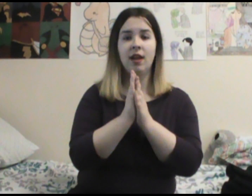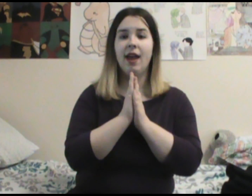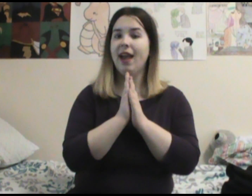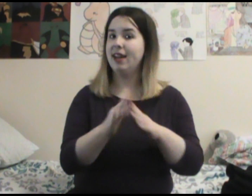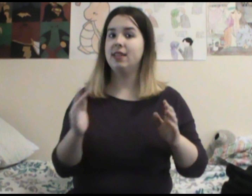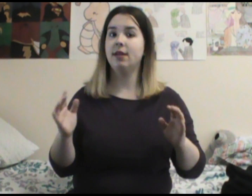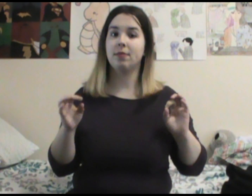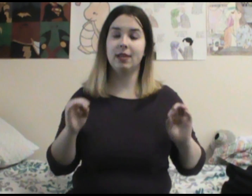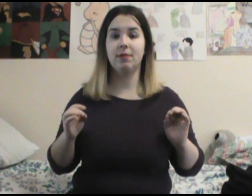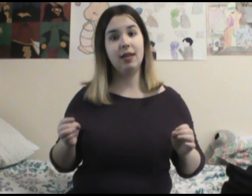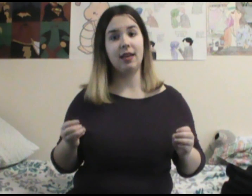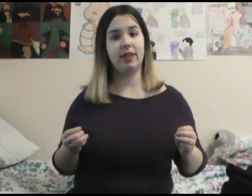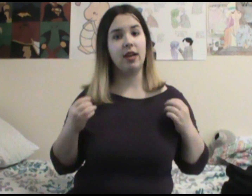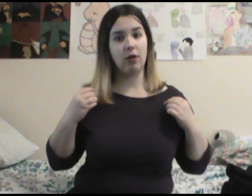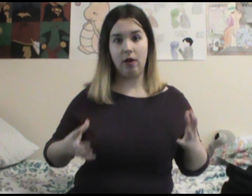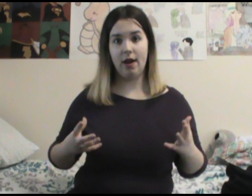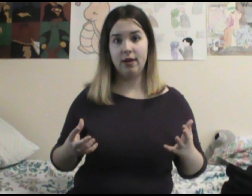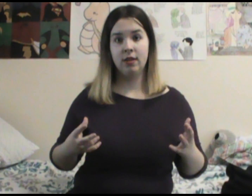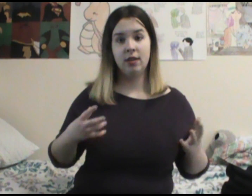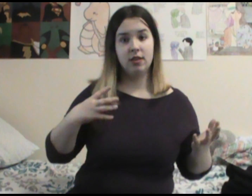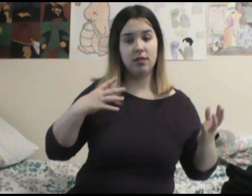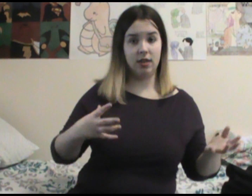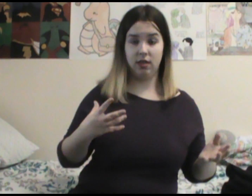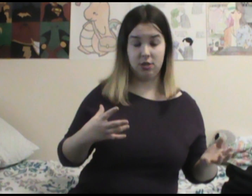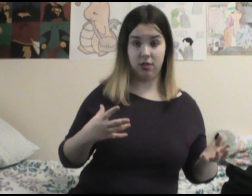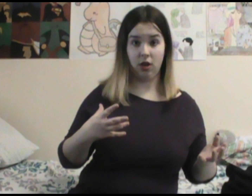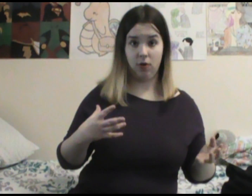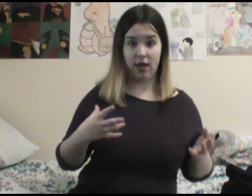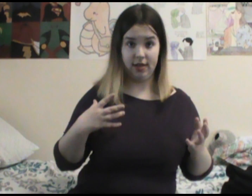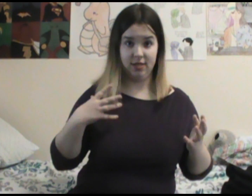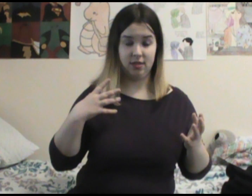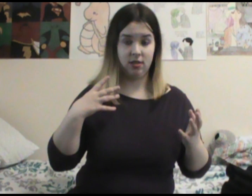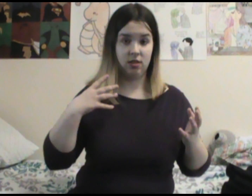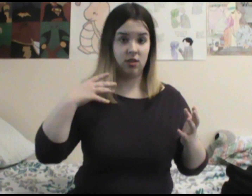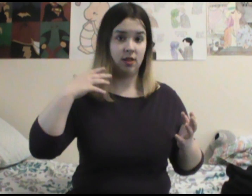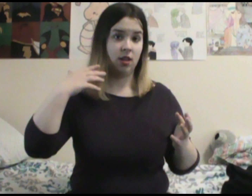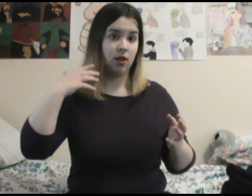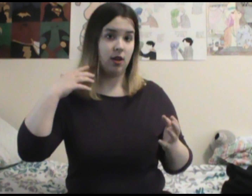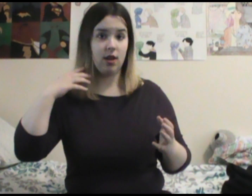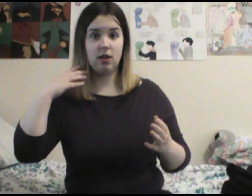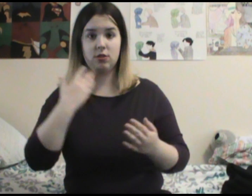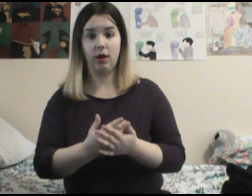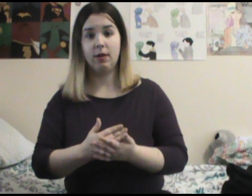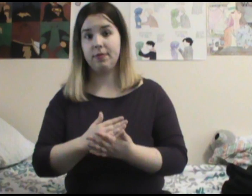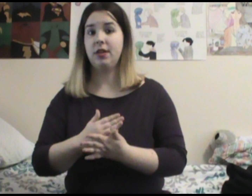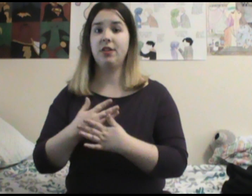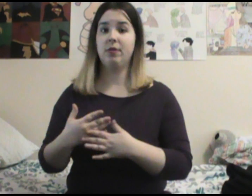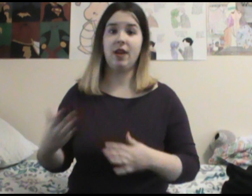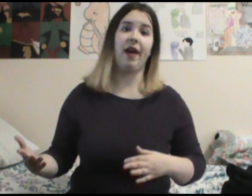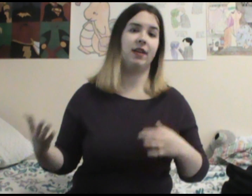And I did really really like that Grodd didn't just go and straight up start to attack and